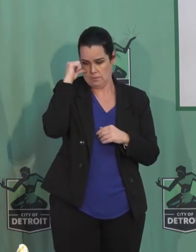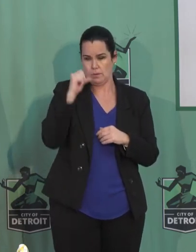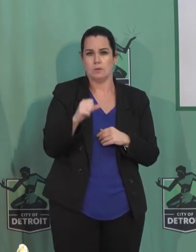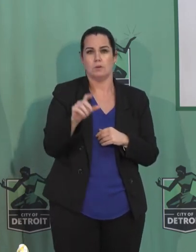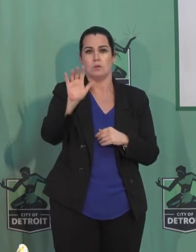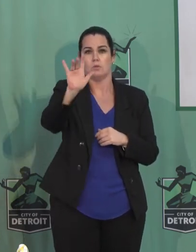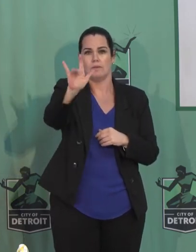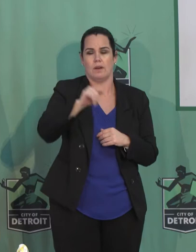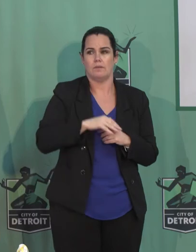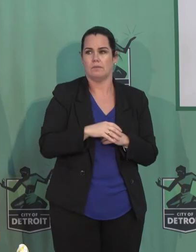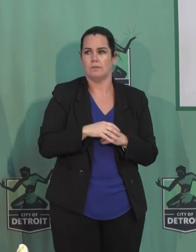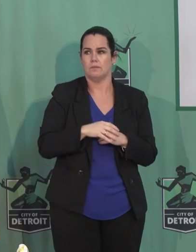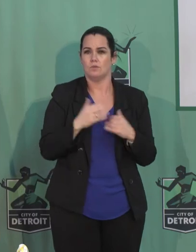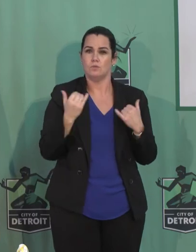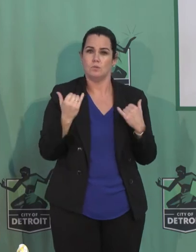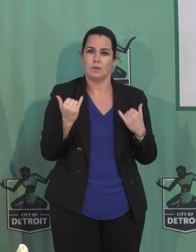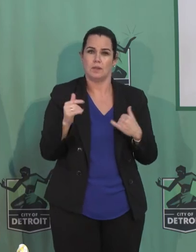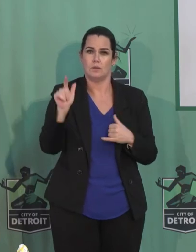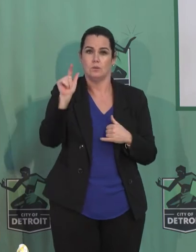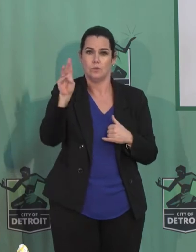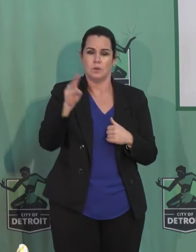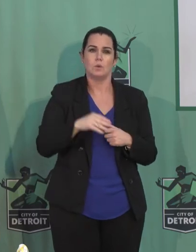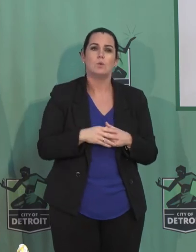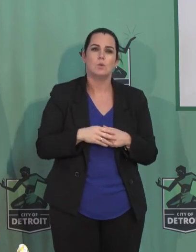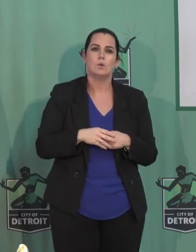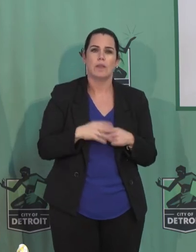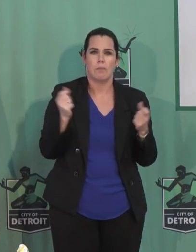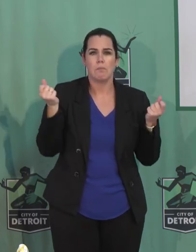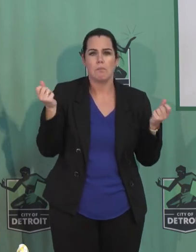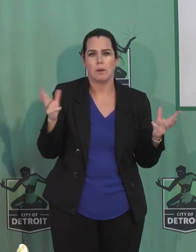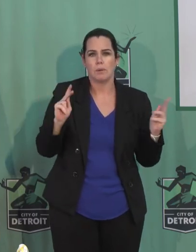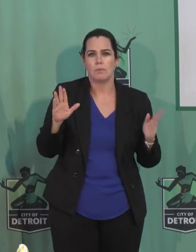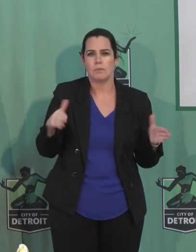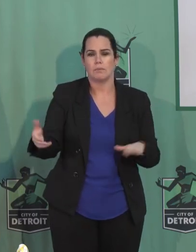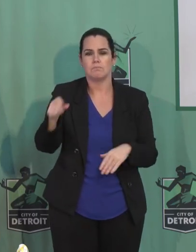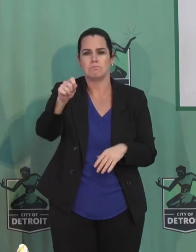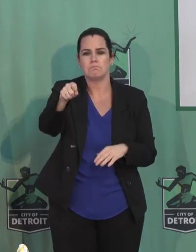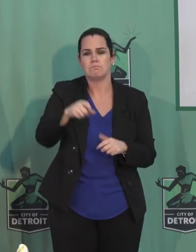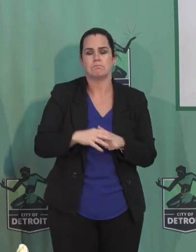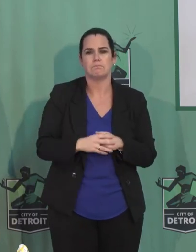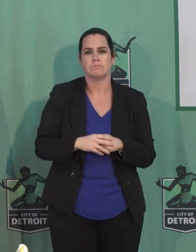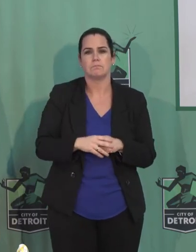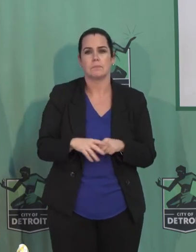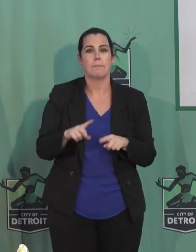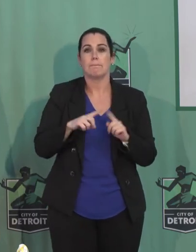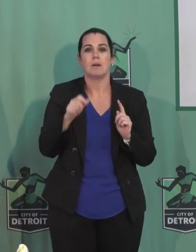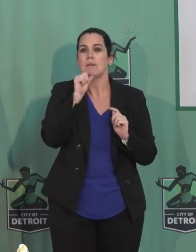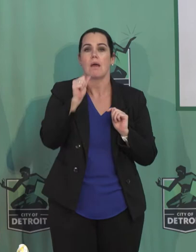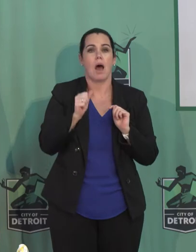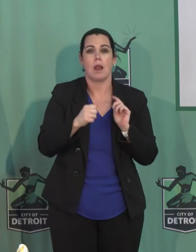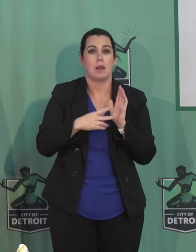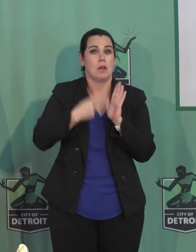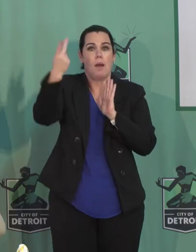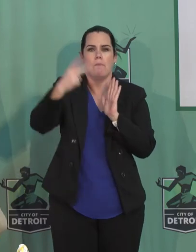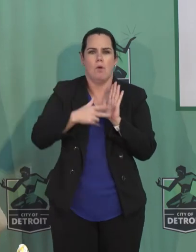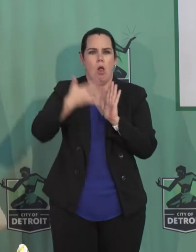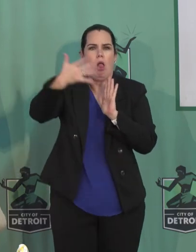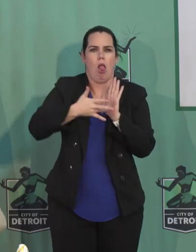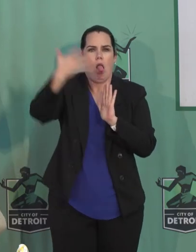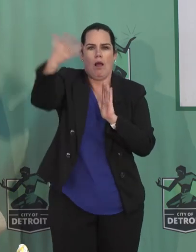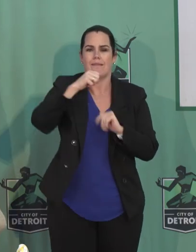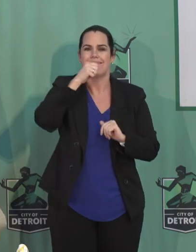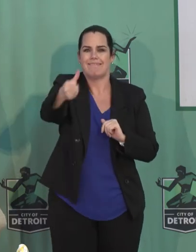26. That is a large number, but it's not growing, it's not doubling. We are seeing